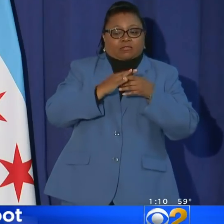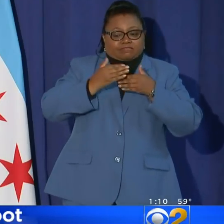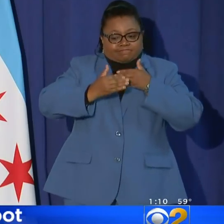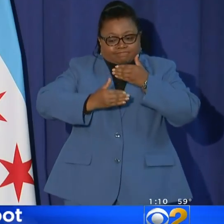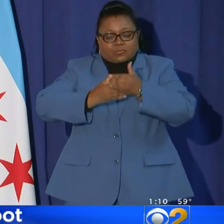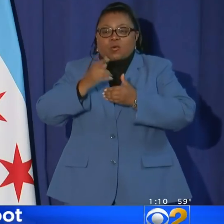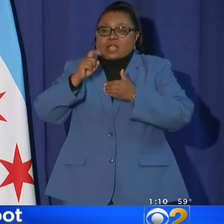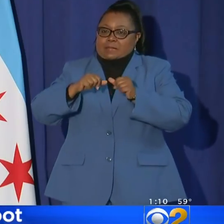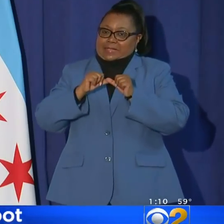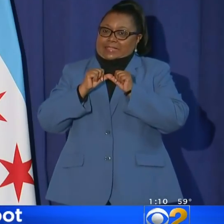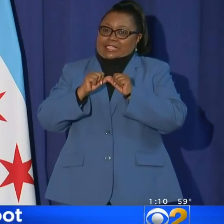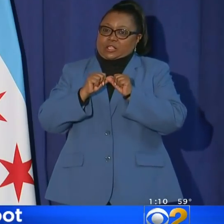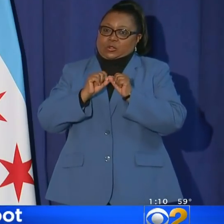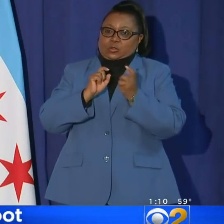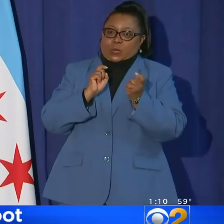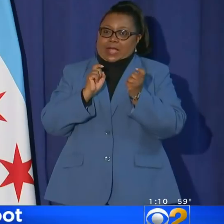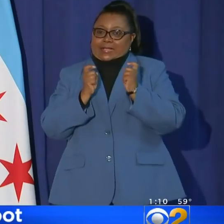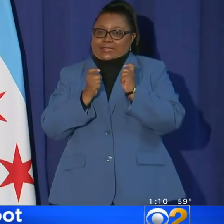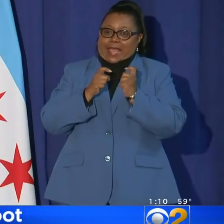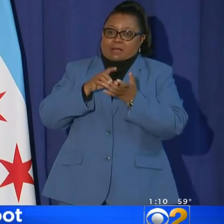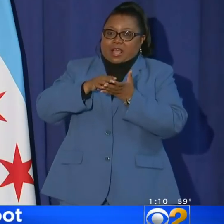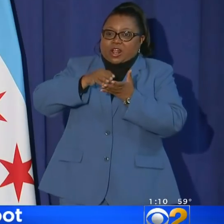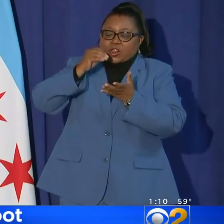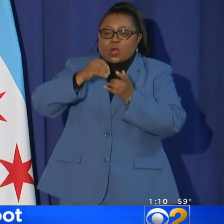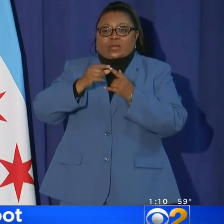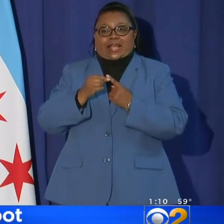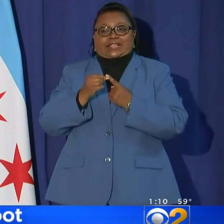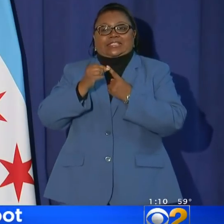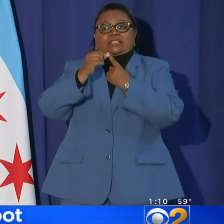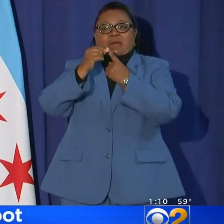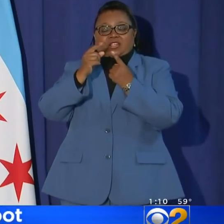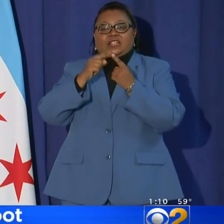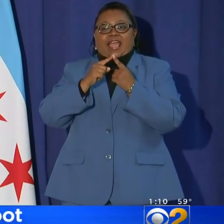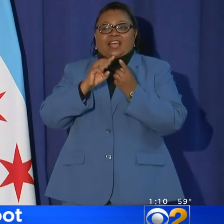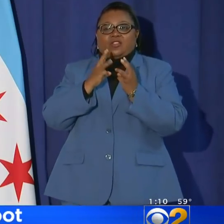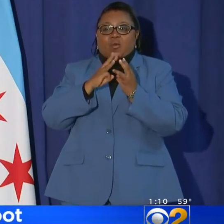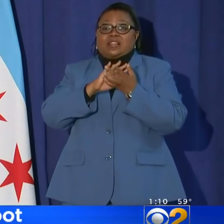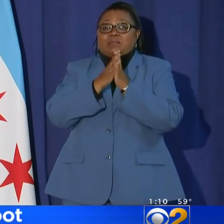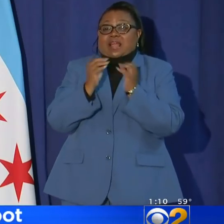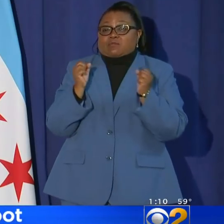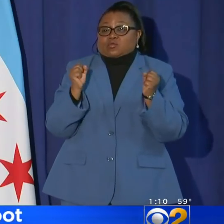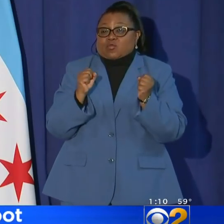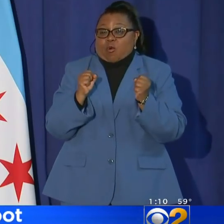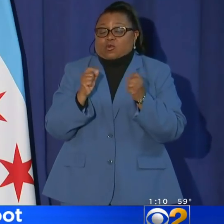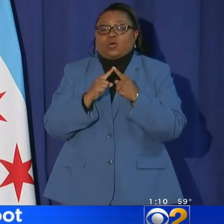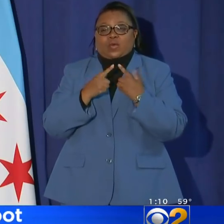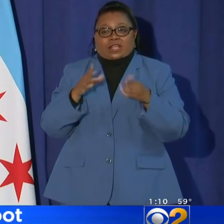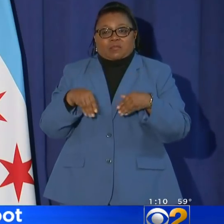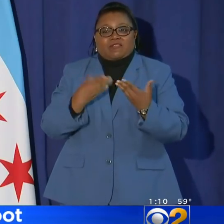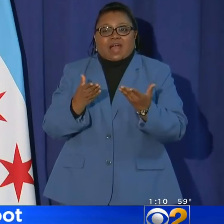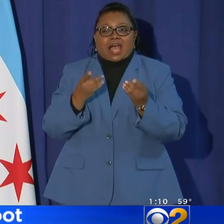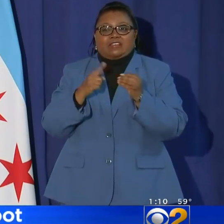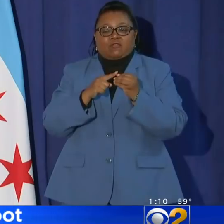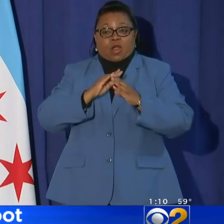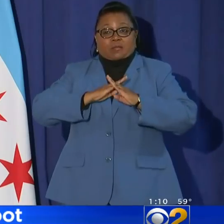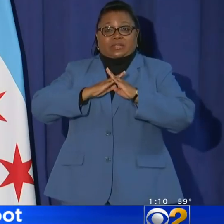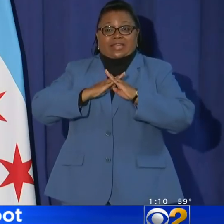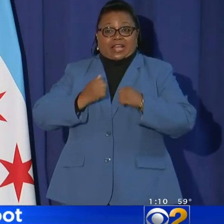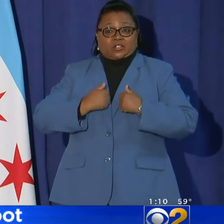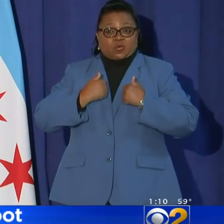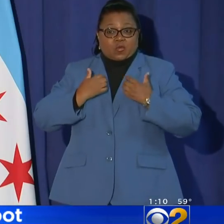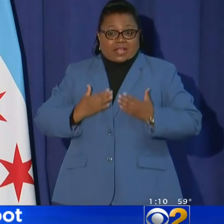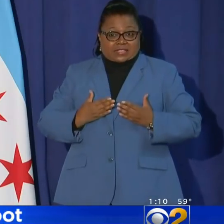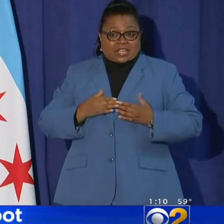way we must continue to adapt and learn especially as the weather gets colder so we can provide for and protect our